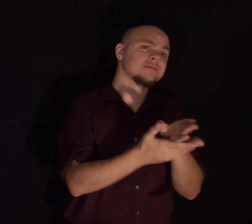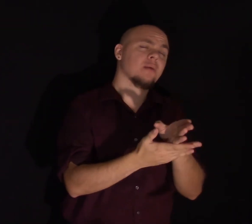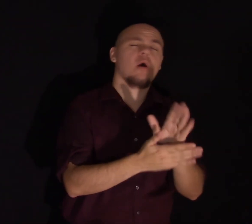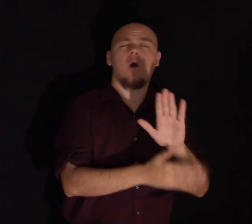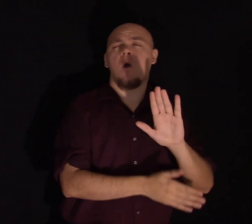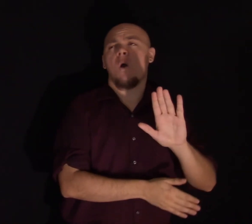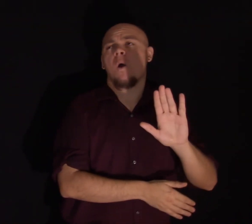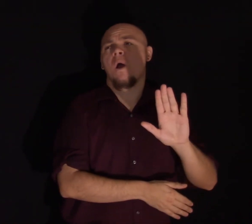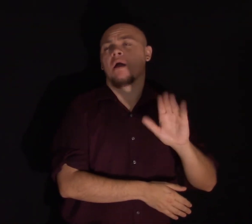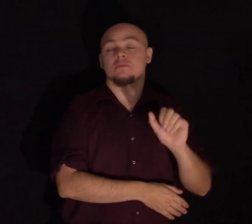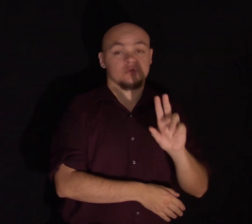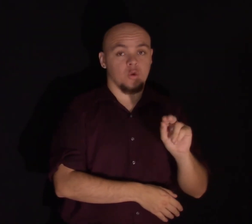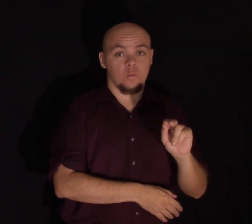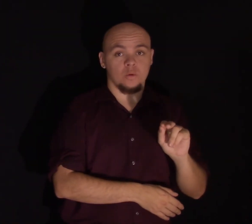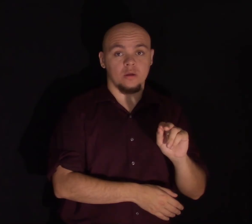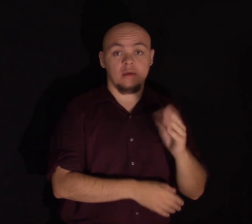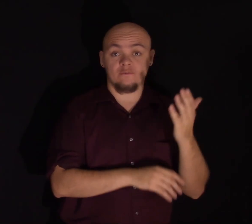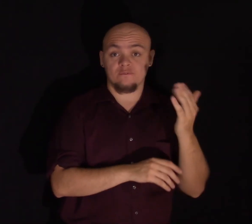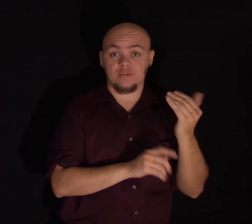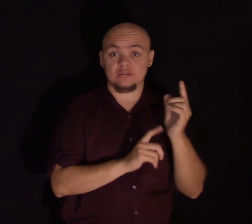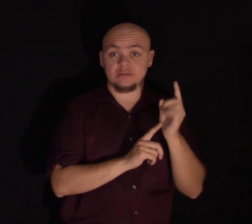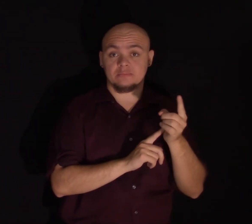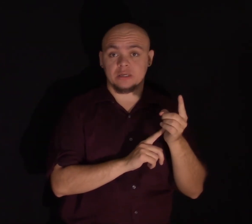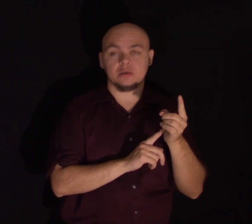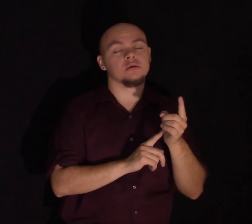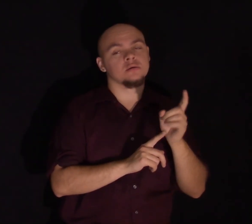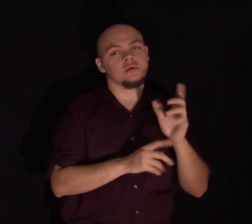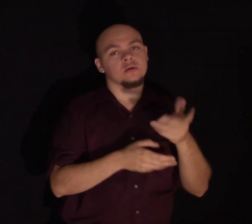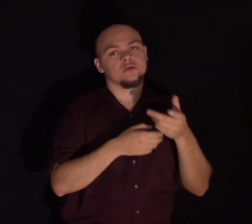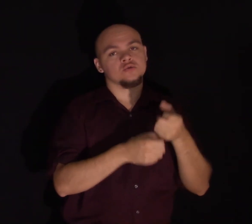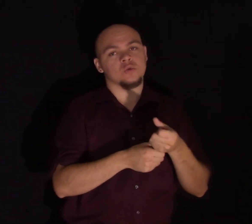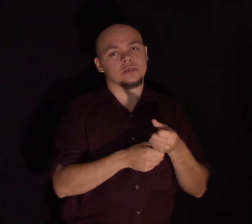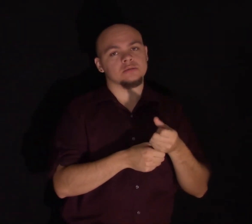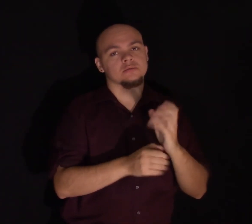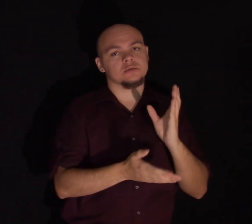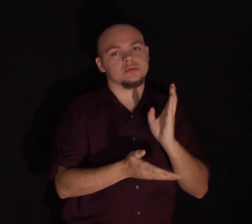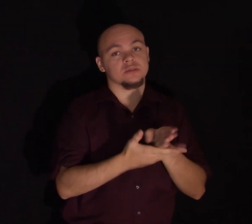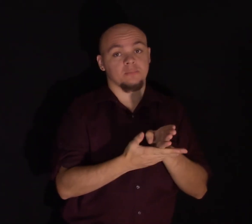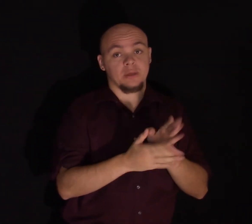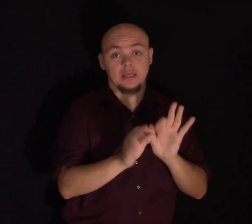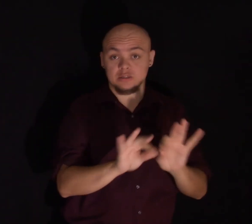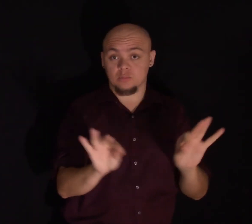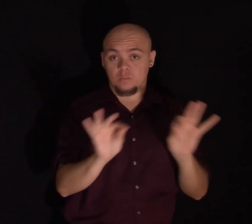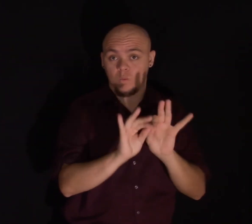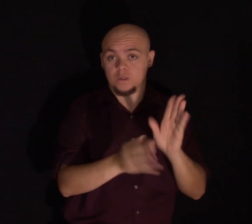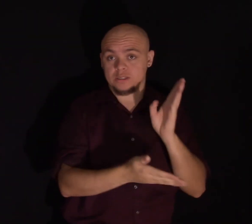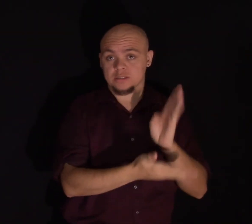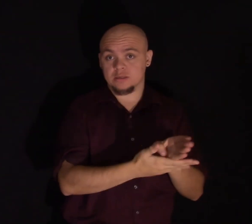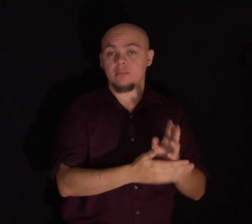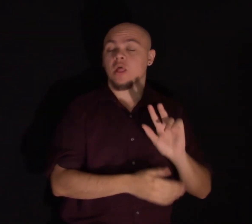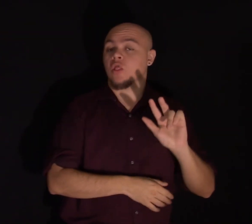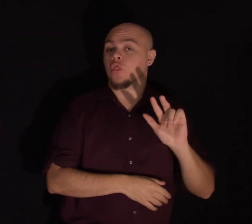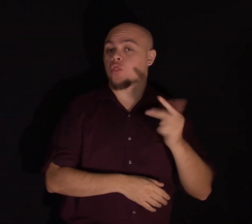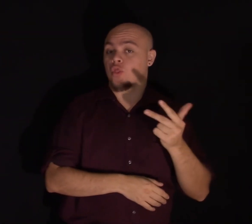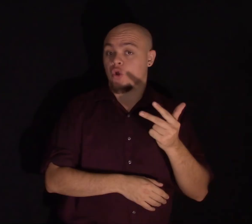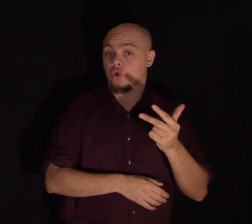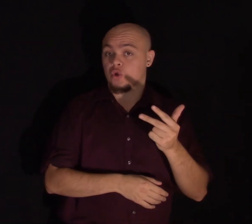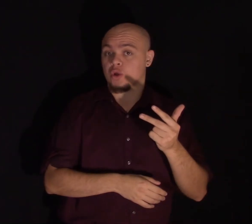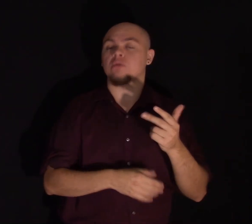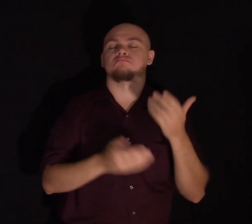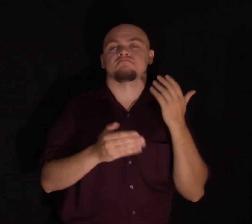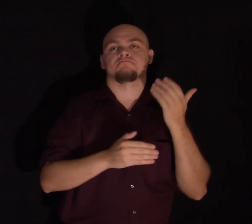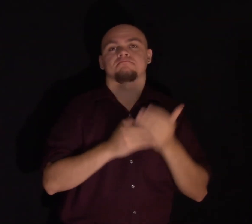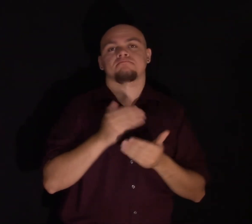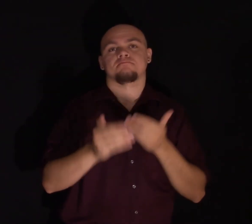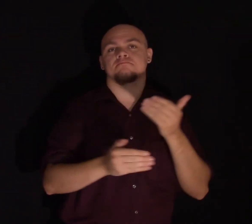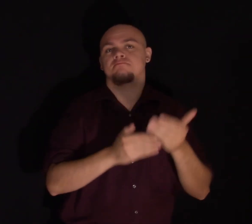No, no, no. You have to give yourself the message you trust yourself. It's so important. From the third 15 minutes, you can carry on as